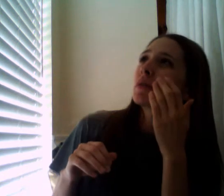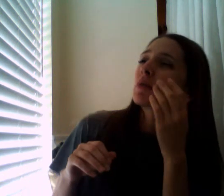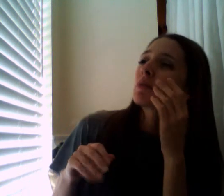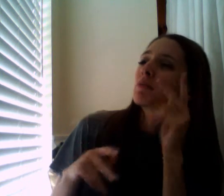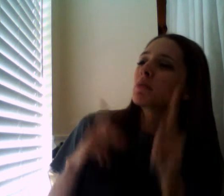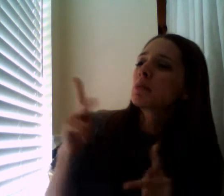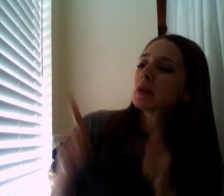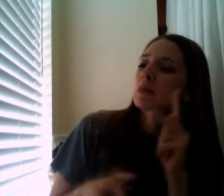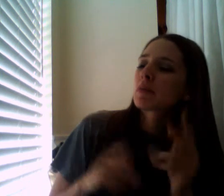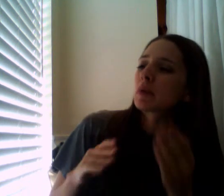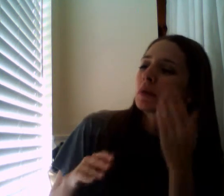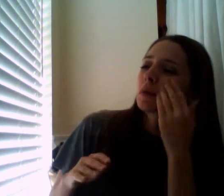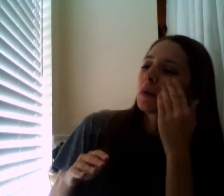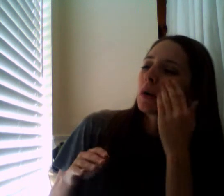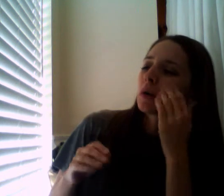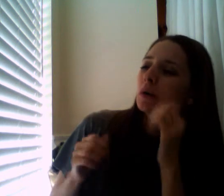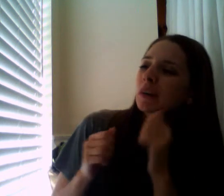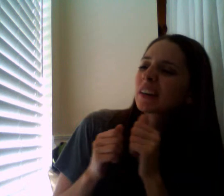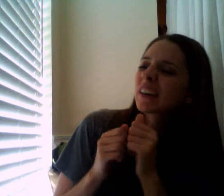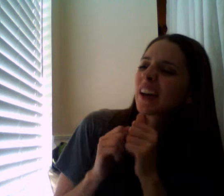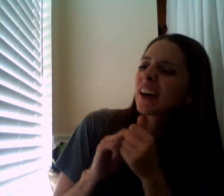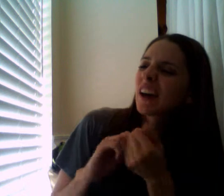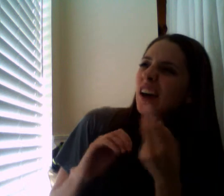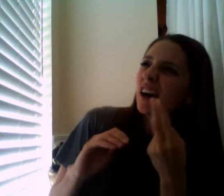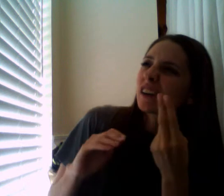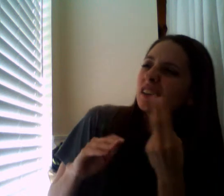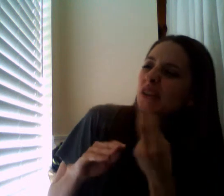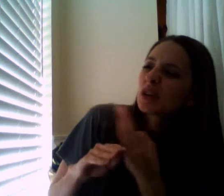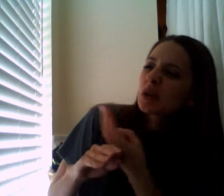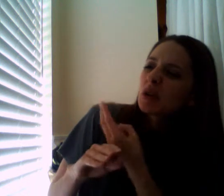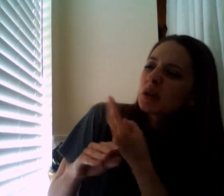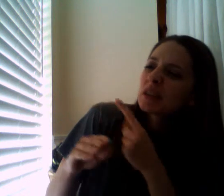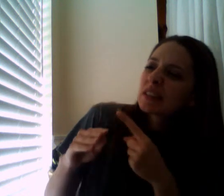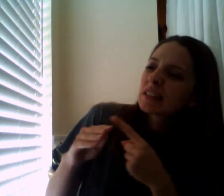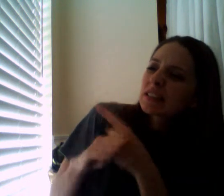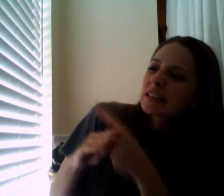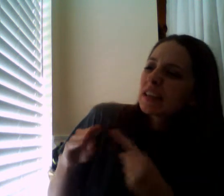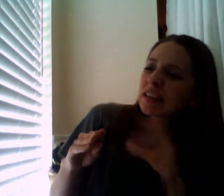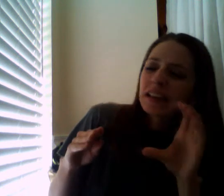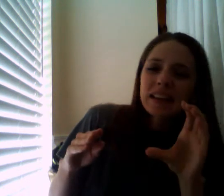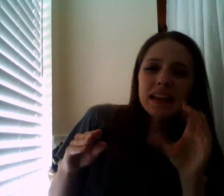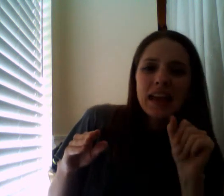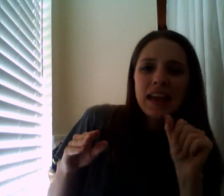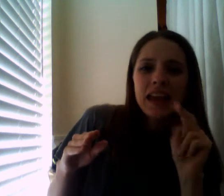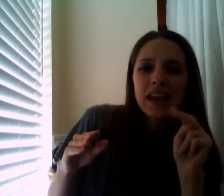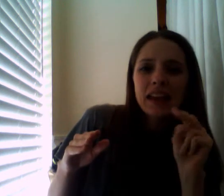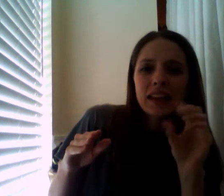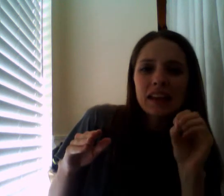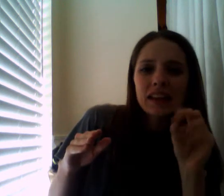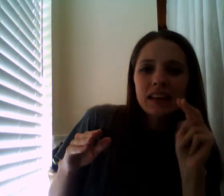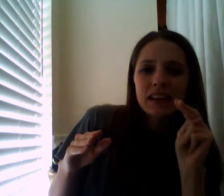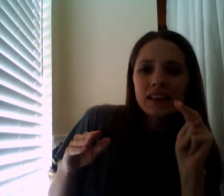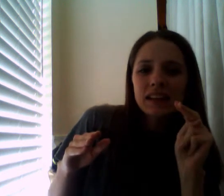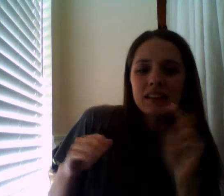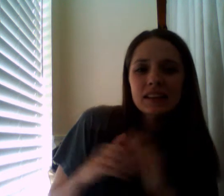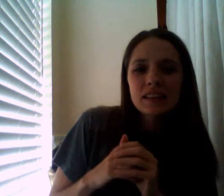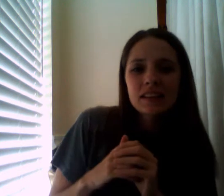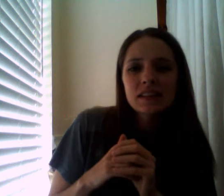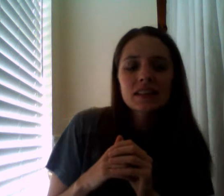cannons oh tell you what it was the size of the colony they had so much area to try to